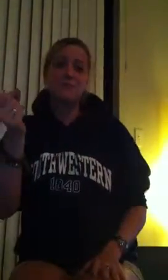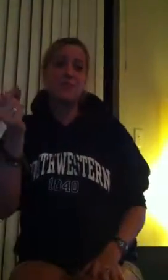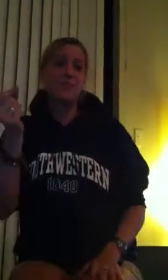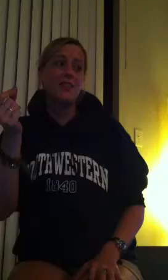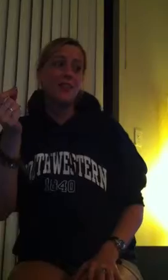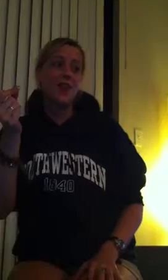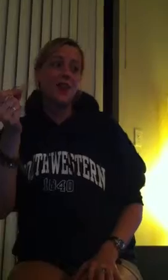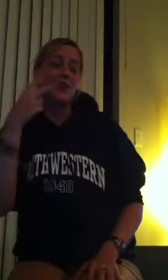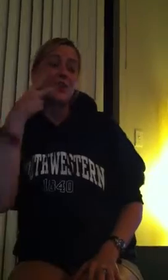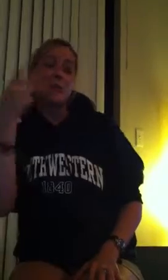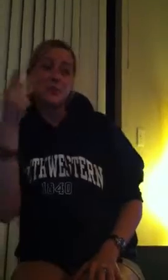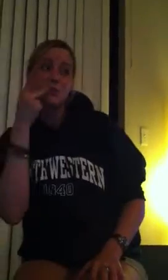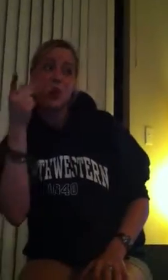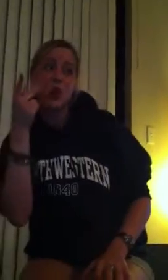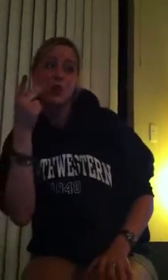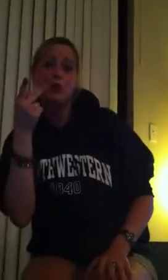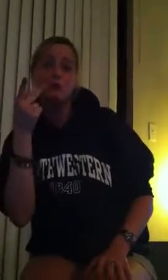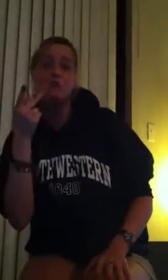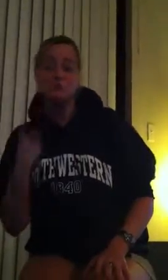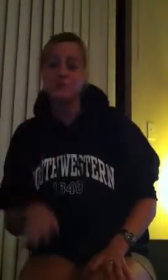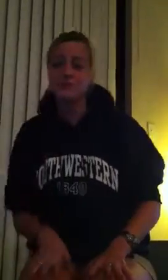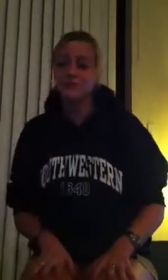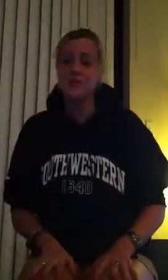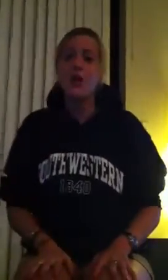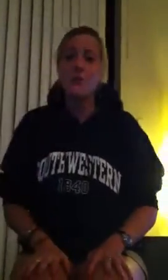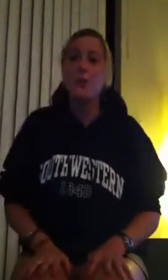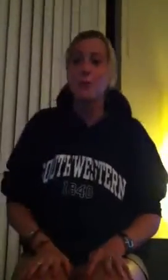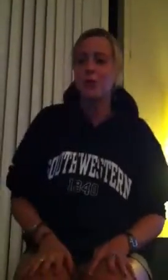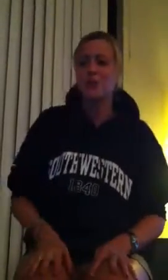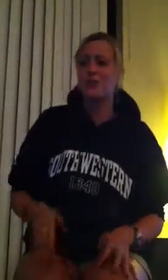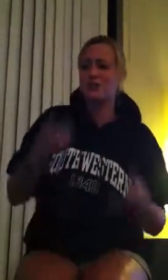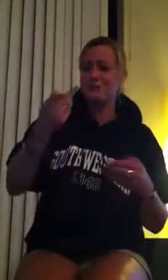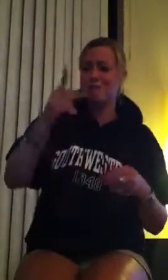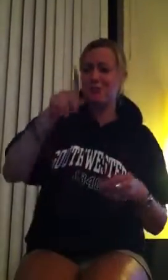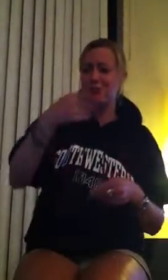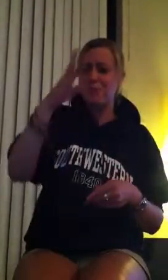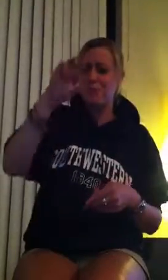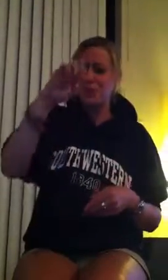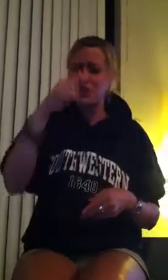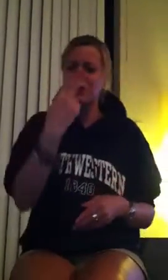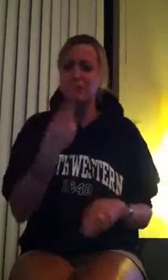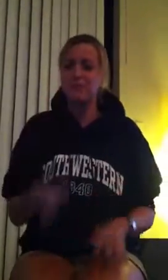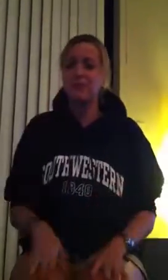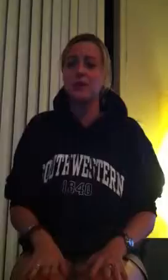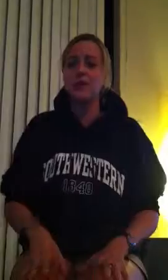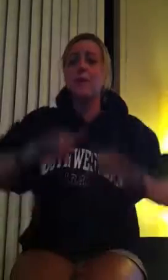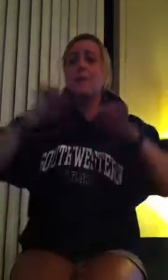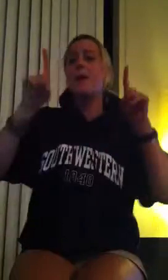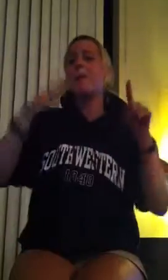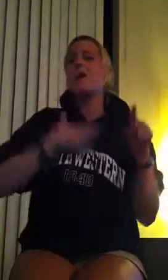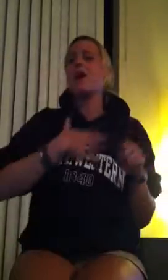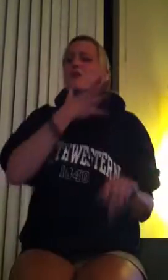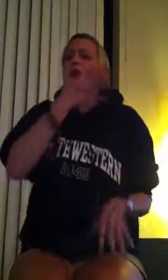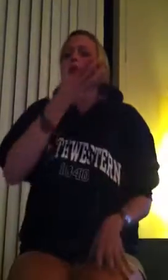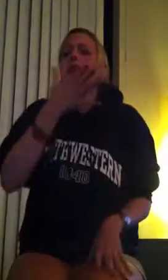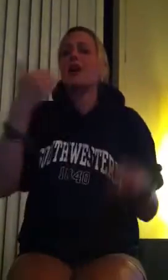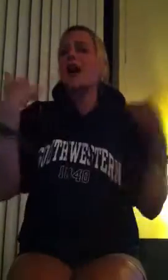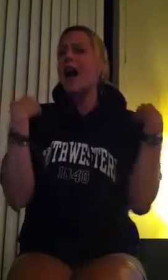knew. But my grandmother had a very different attitude from that of my mother. She